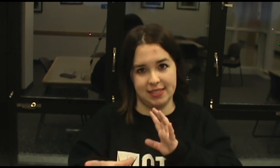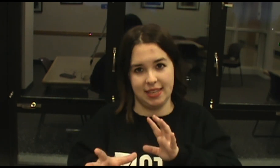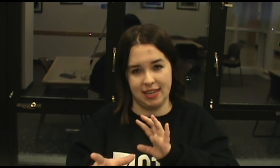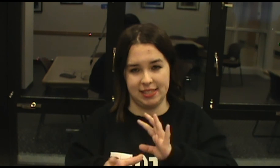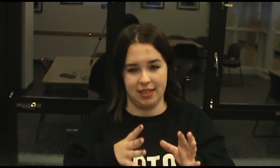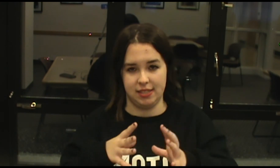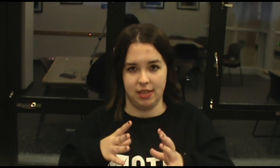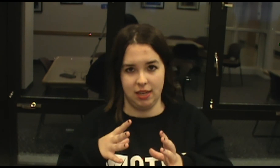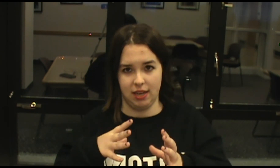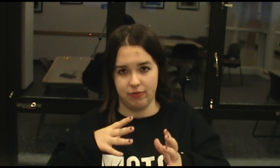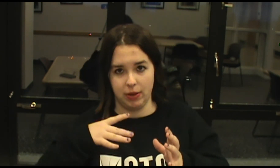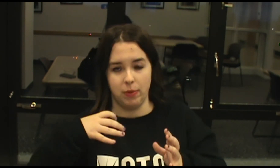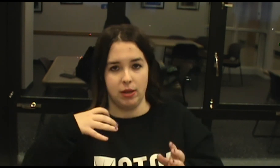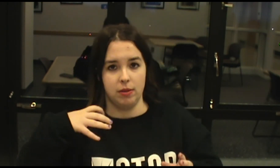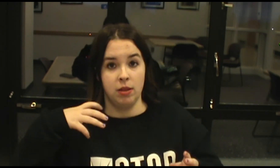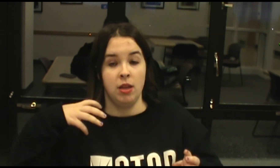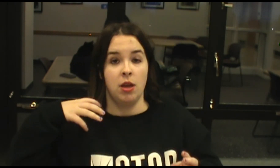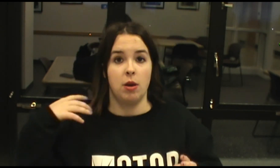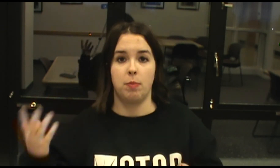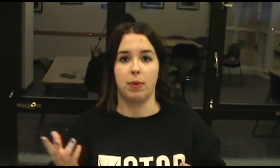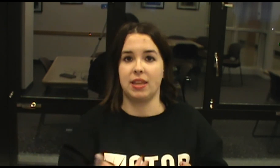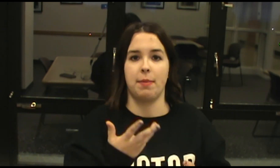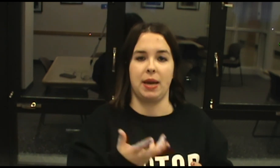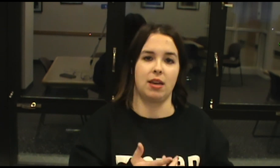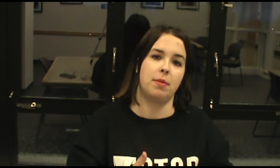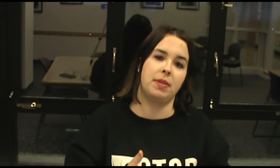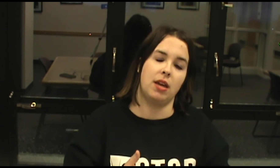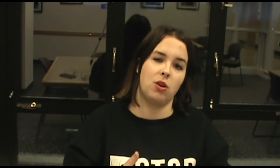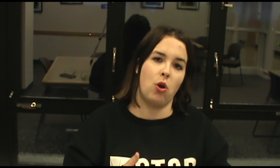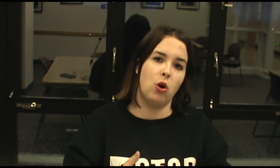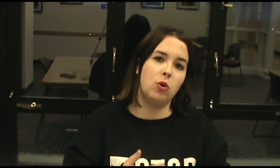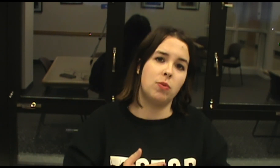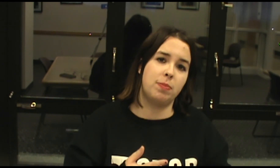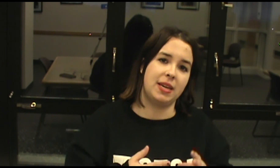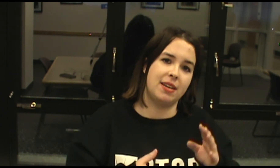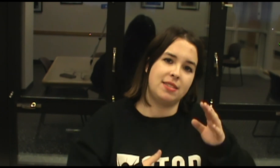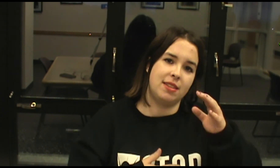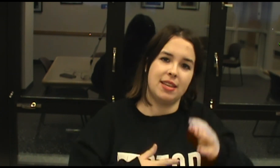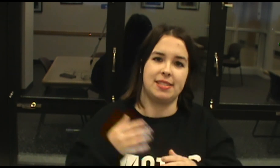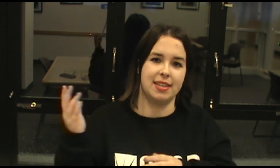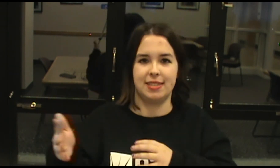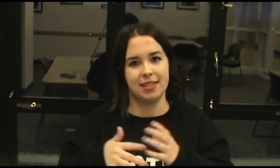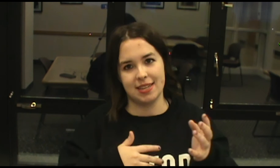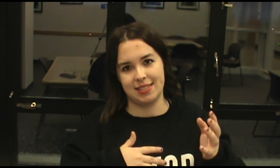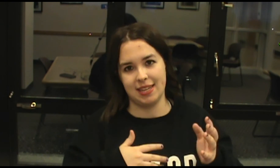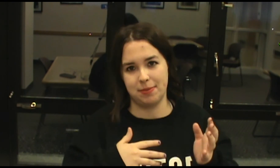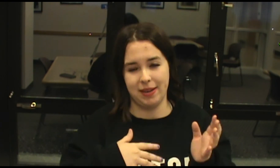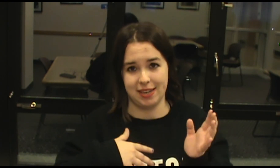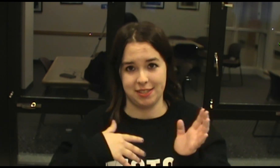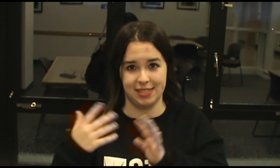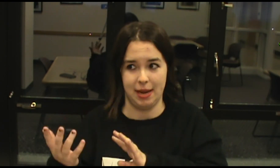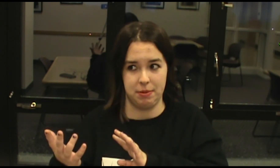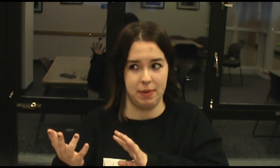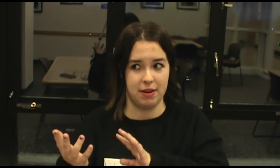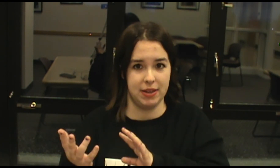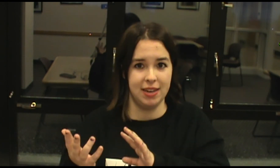and excited to see if they will bring that back up that oh because of this this and this that's what actually snapped him out of it.